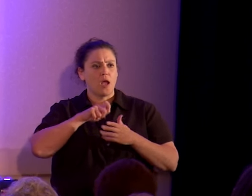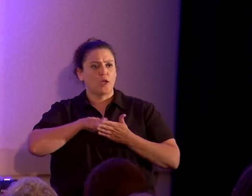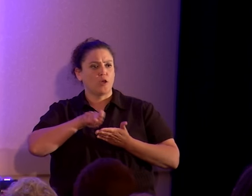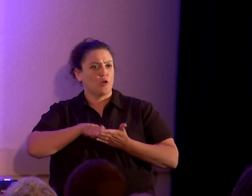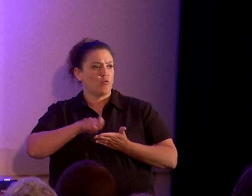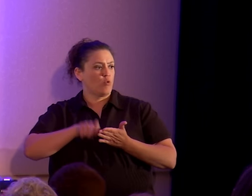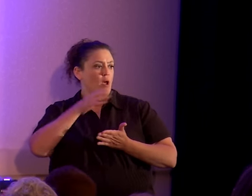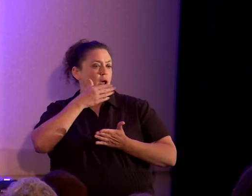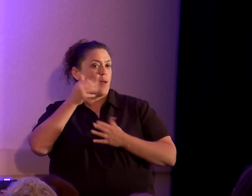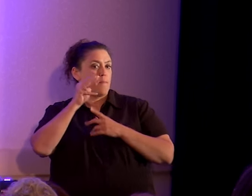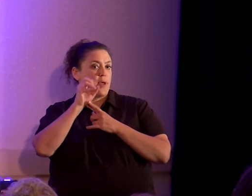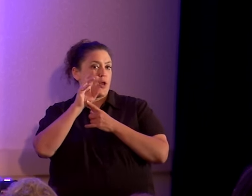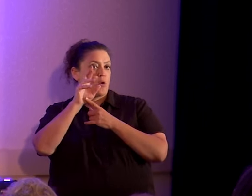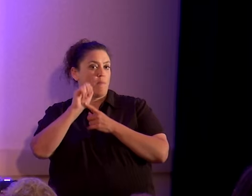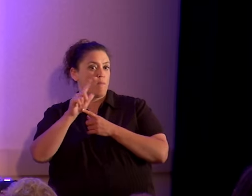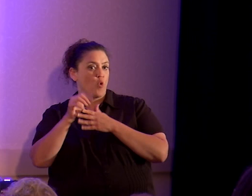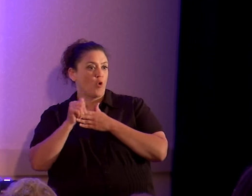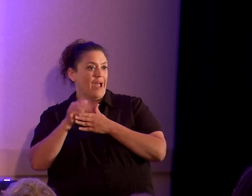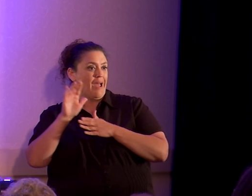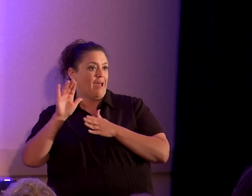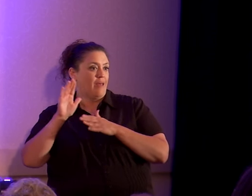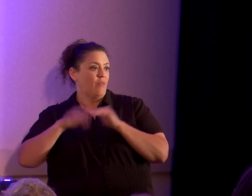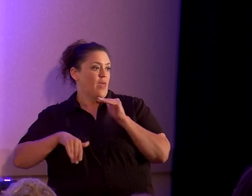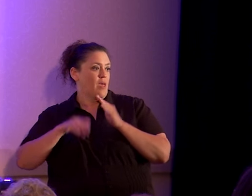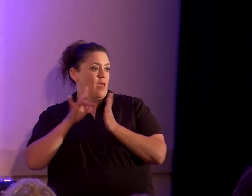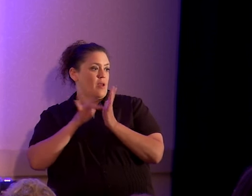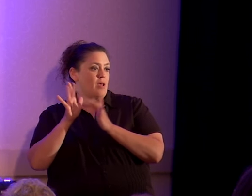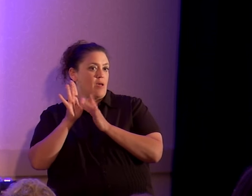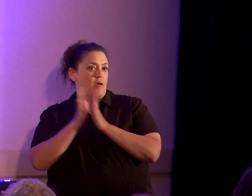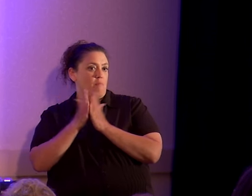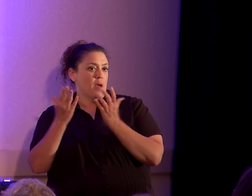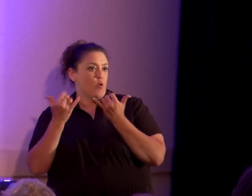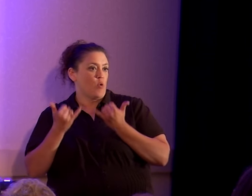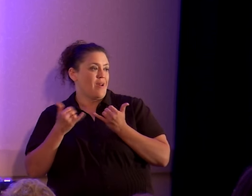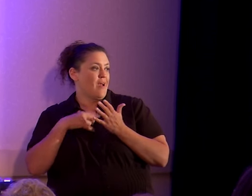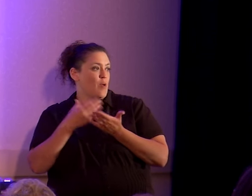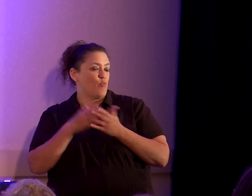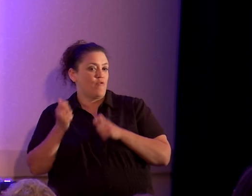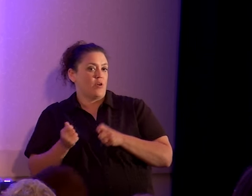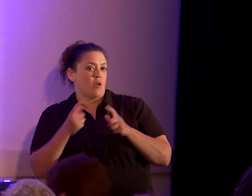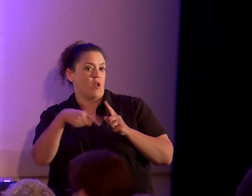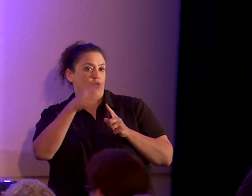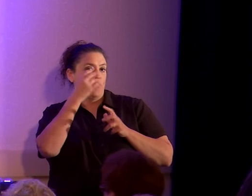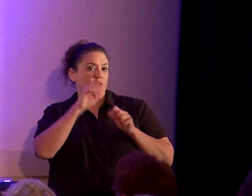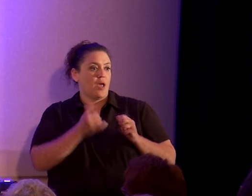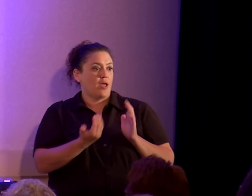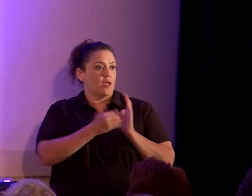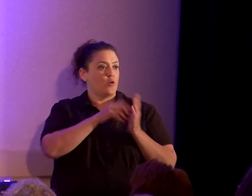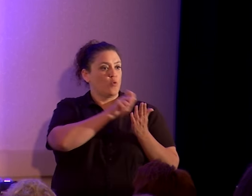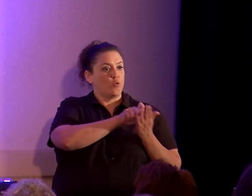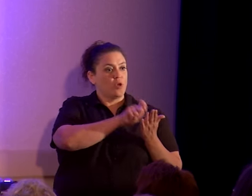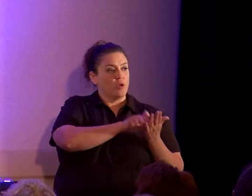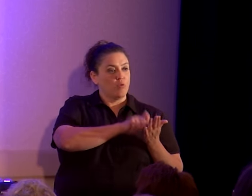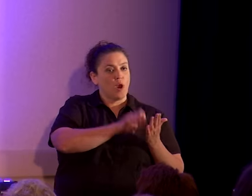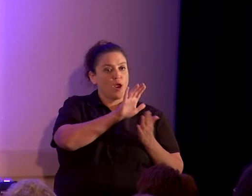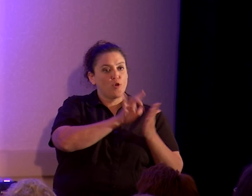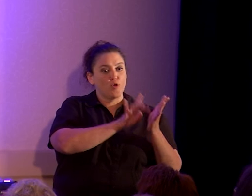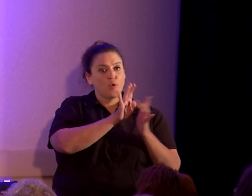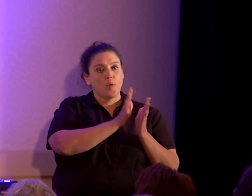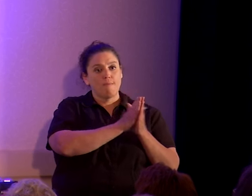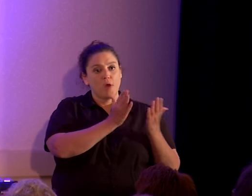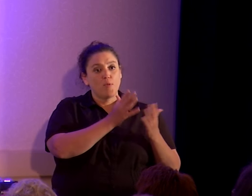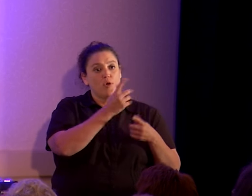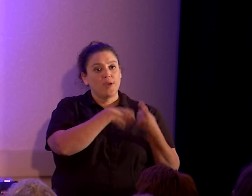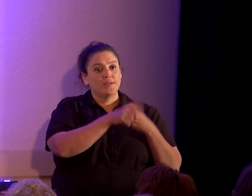better moral guide than the Bible right now. And I can prove it to every single one of you. Because I can rewrite your Bible word for word. And instead of